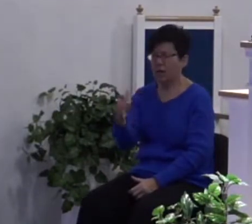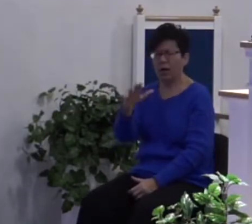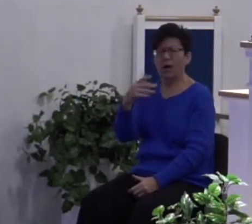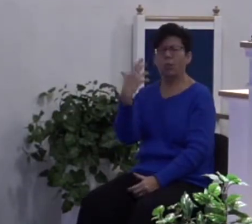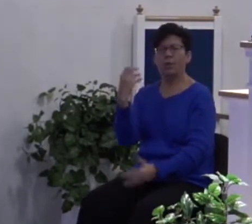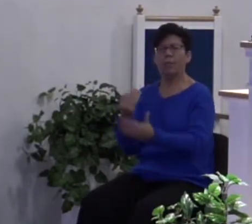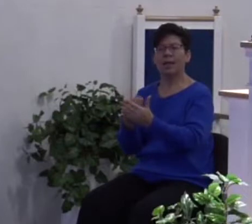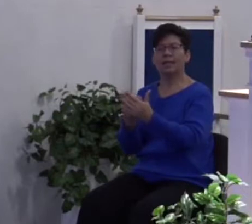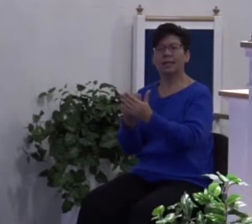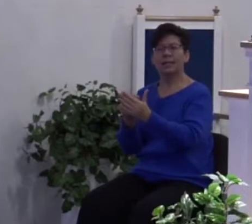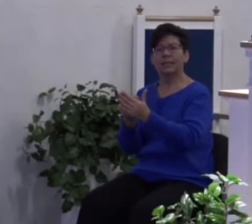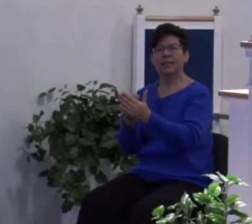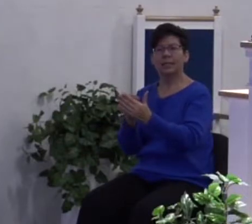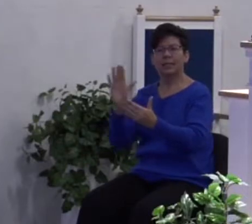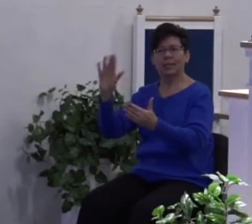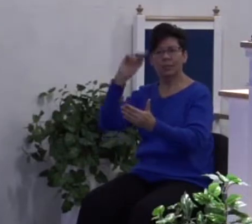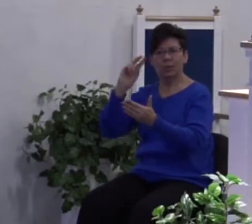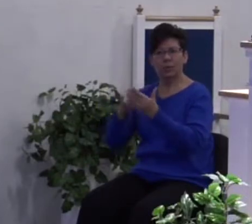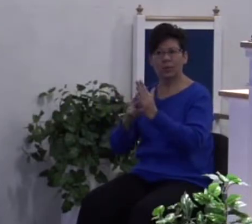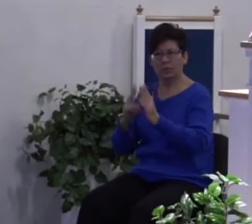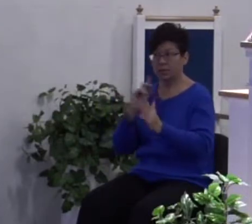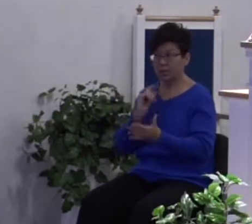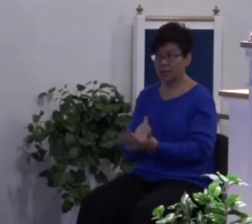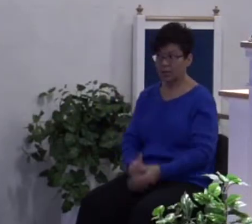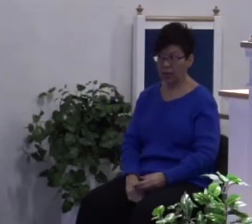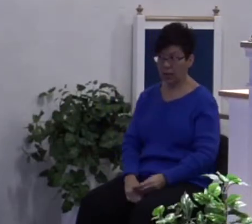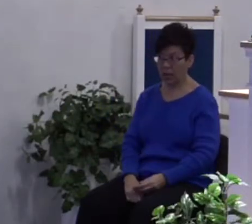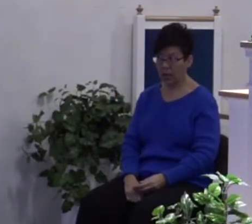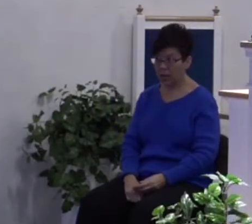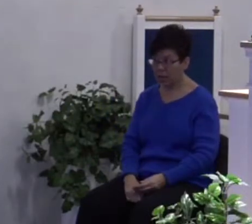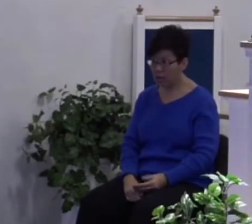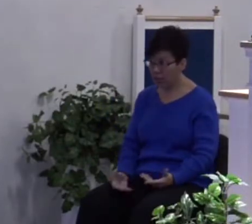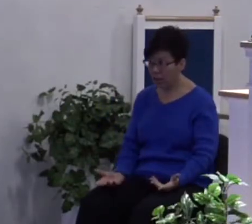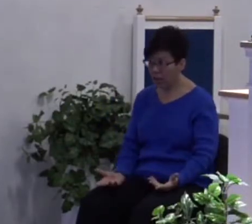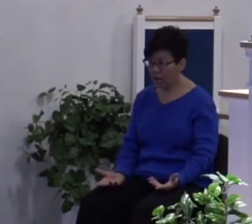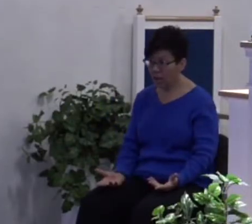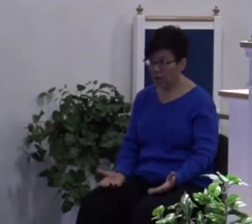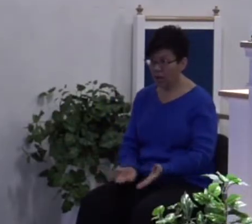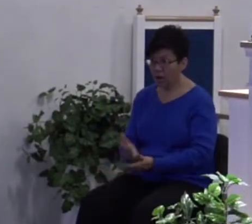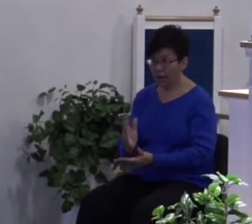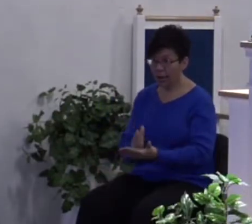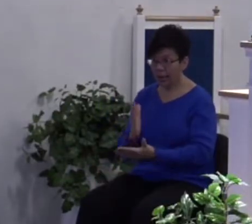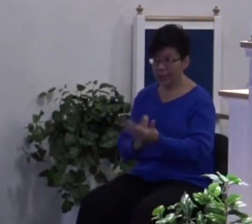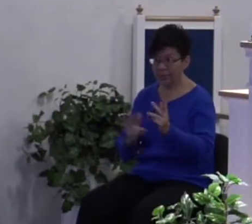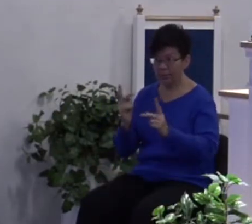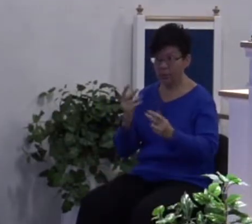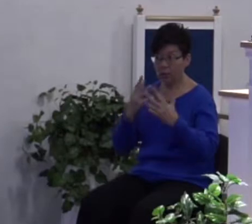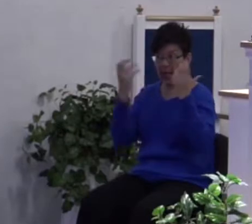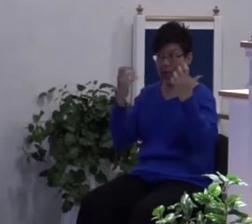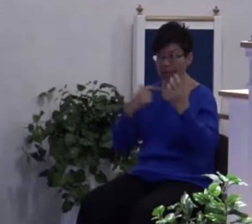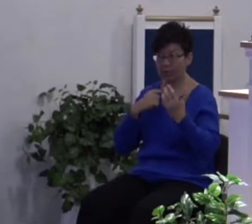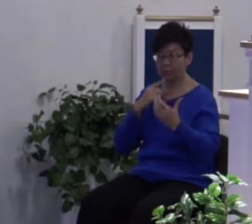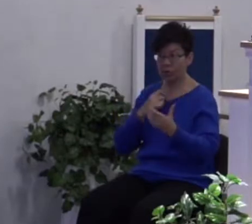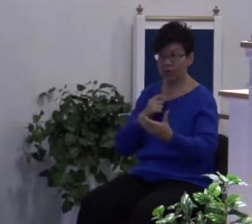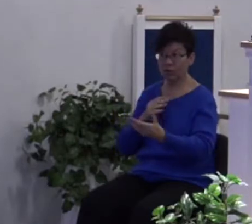wanted money. Amen. Alright I know some folks are to be mad because I'm trying to defend Judas. I'm not